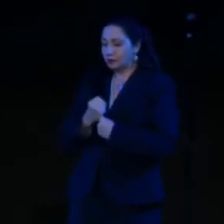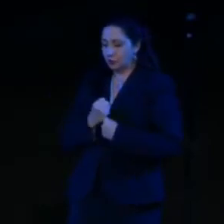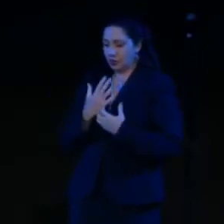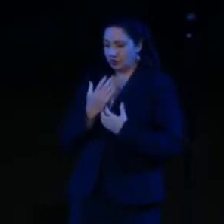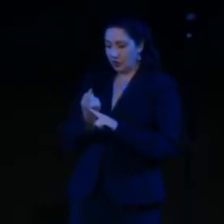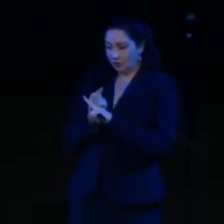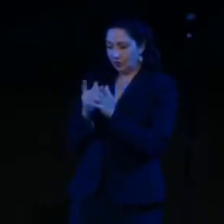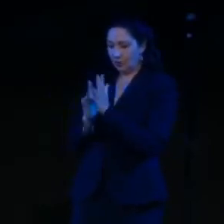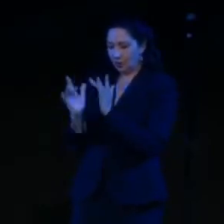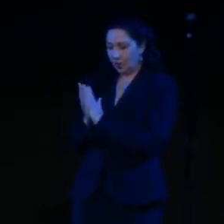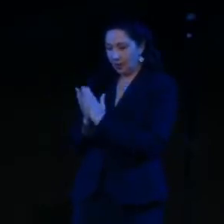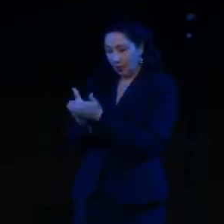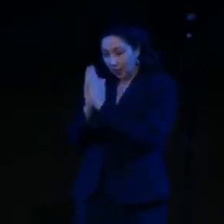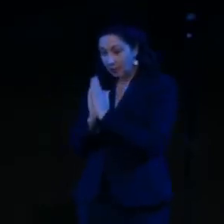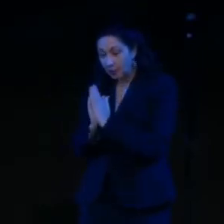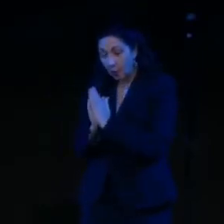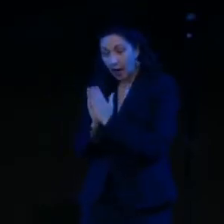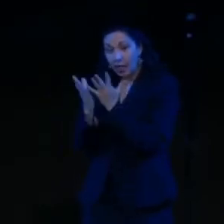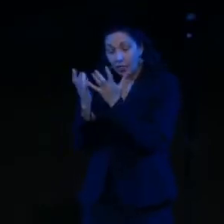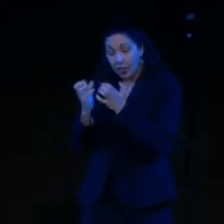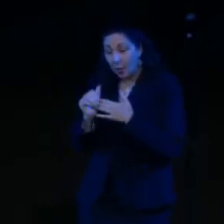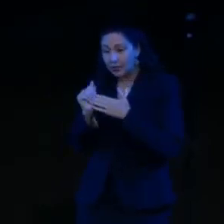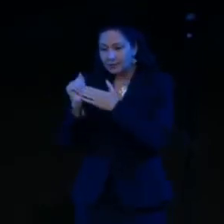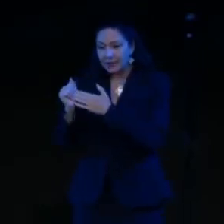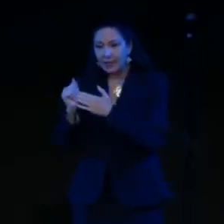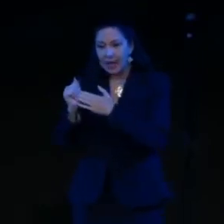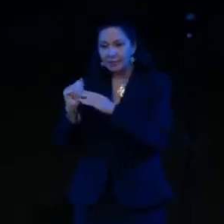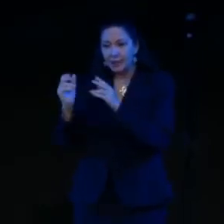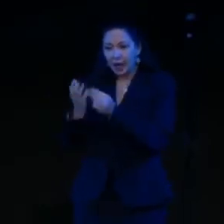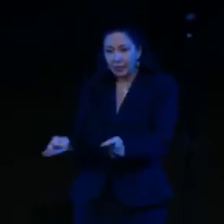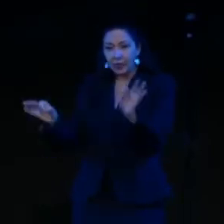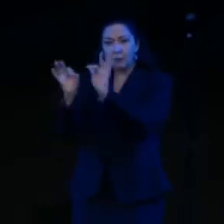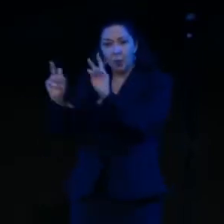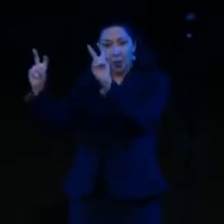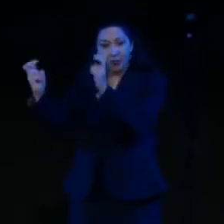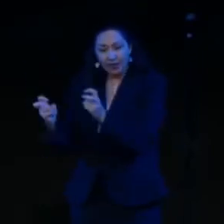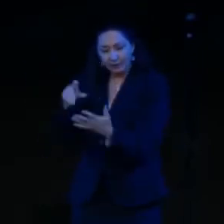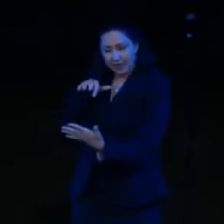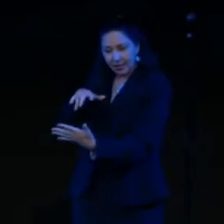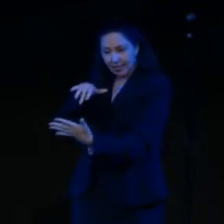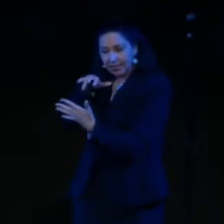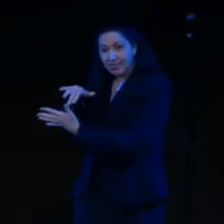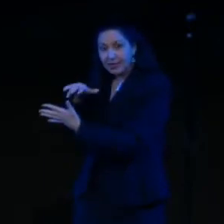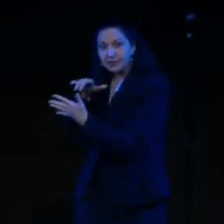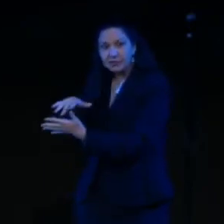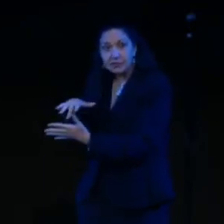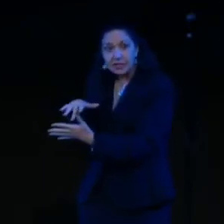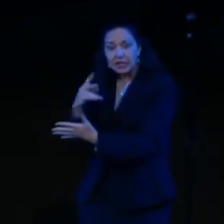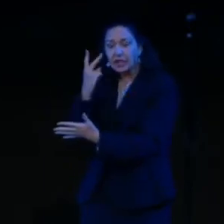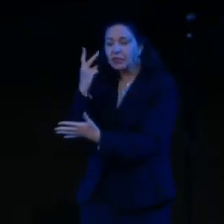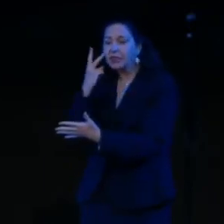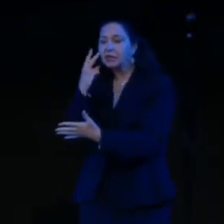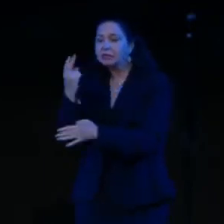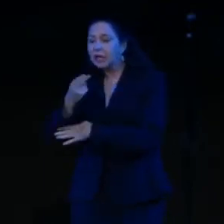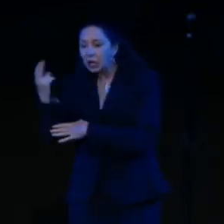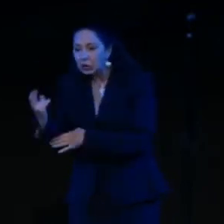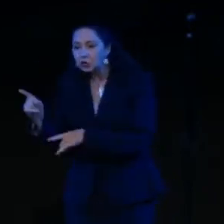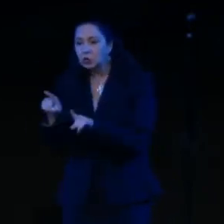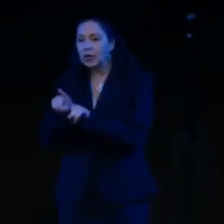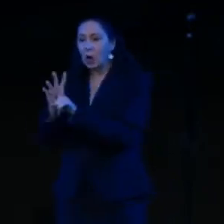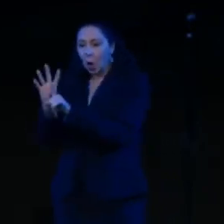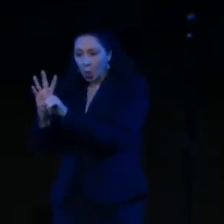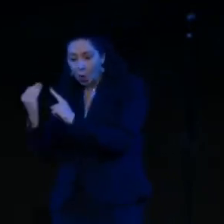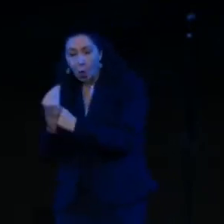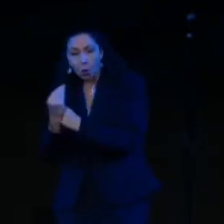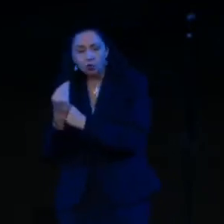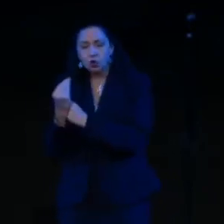Scriptures. They seek to be led by its major themes. They study the Bible carefully. They seek to understand the historical and cultural context. They